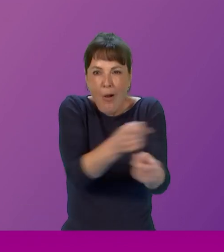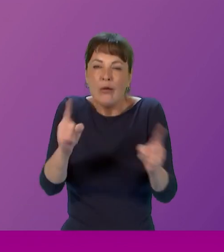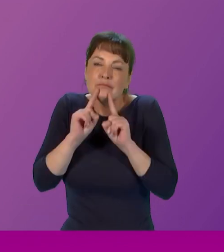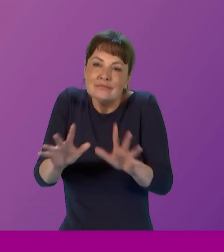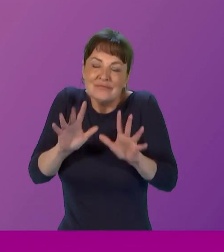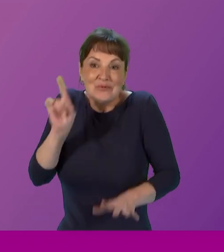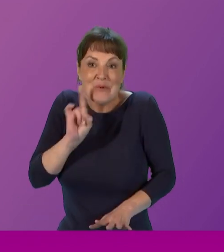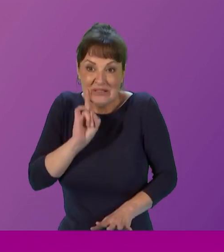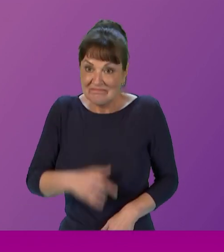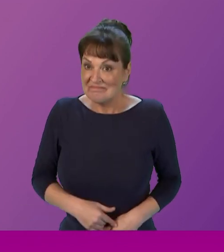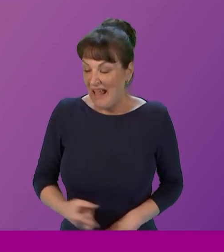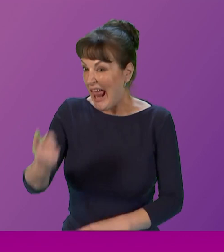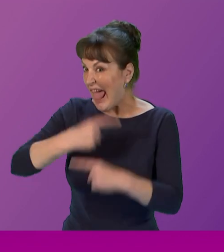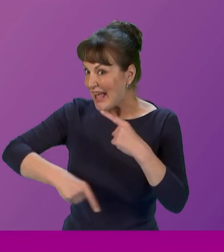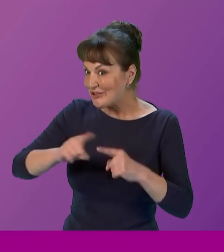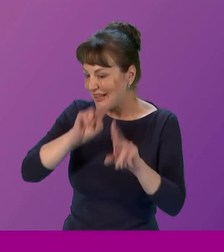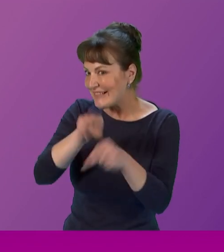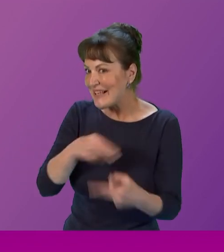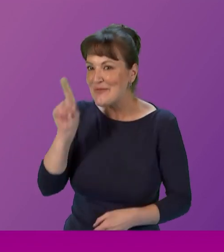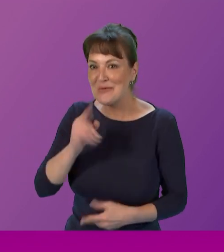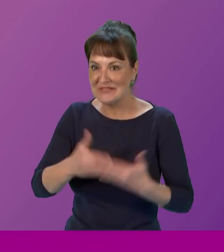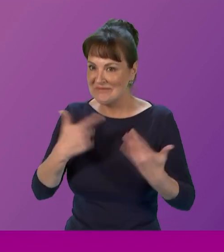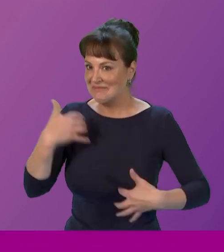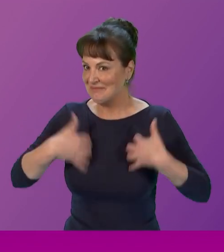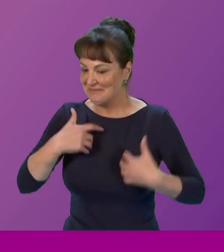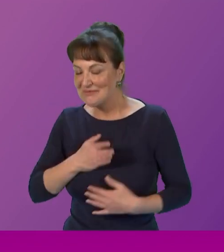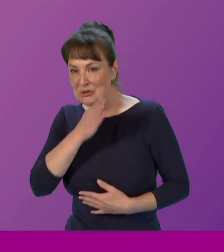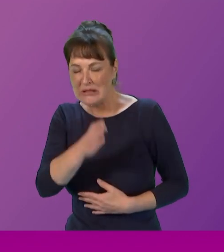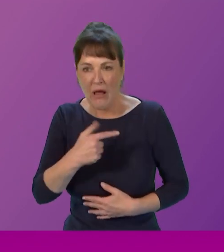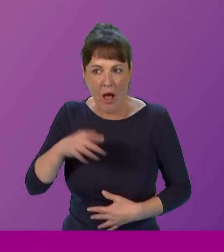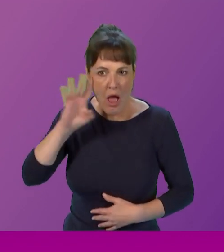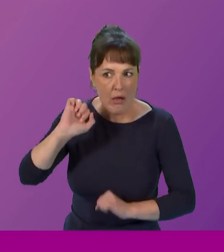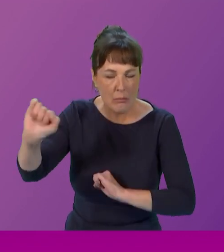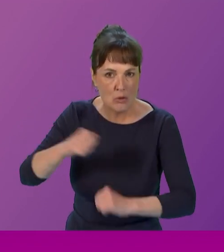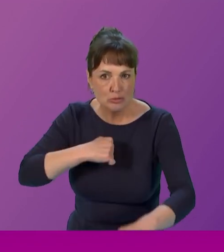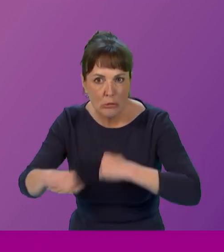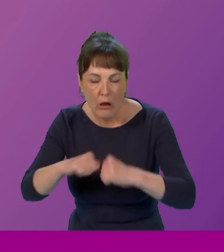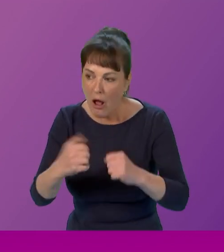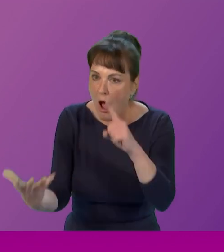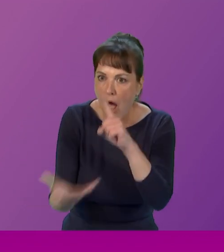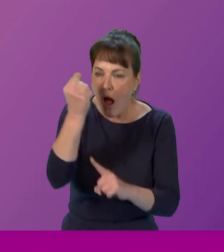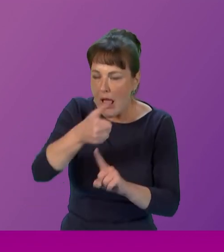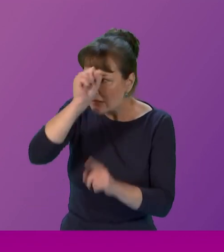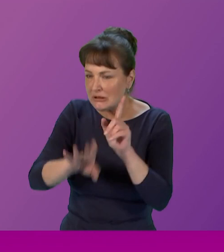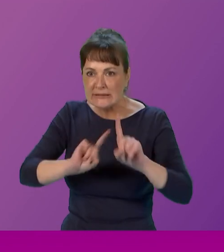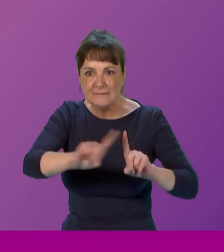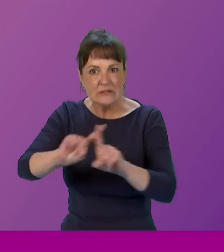was honoured to attend last year's International Women's Day where I heard about the struggles triumphs and experiences of different women